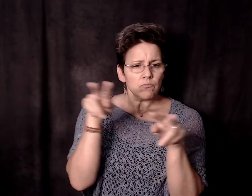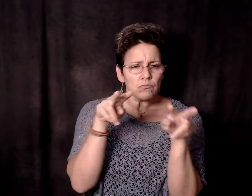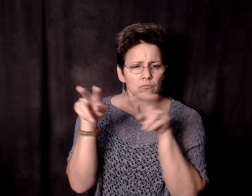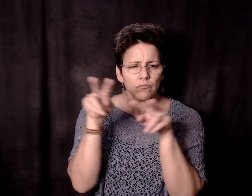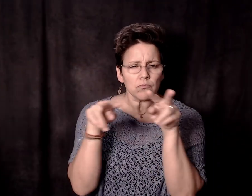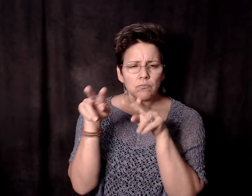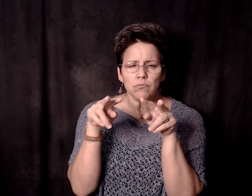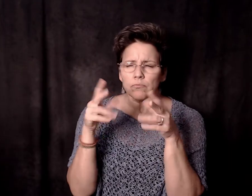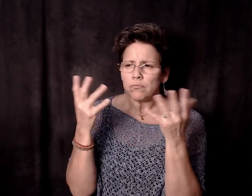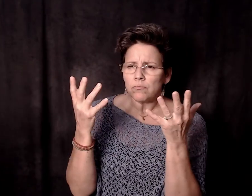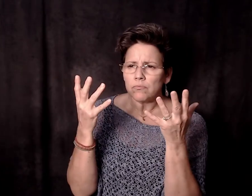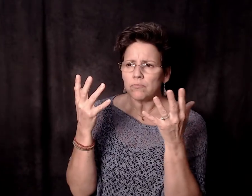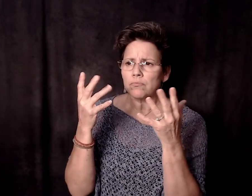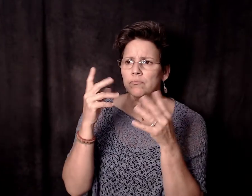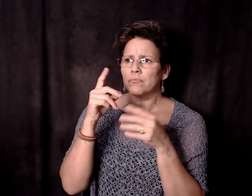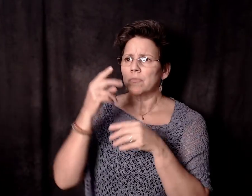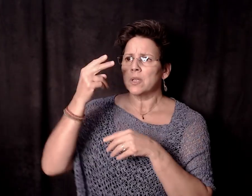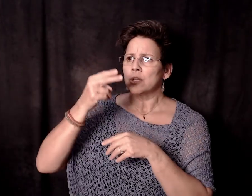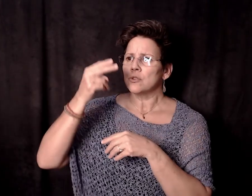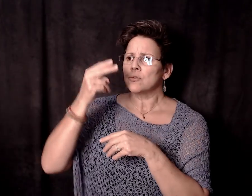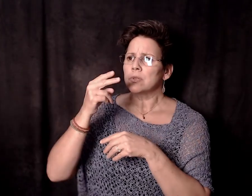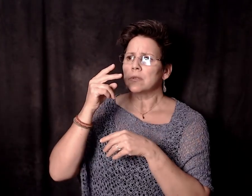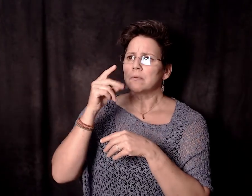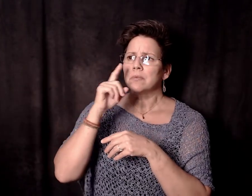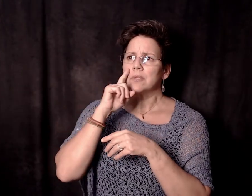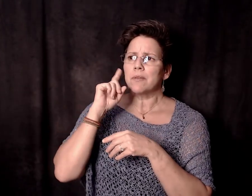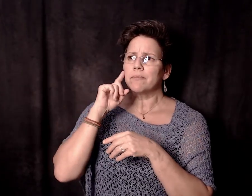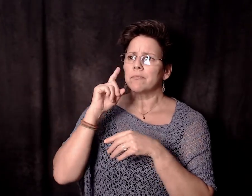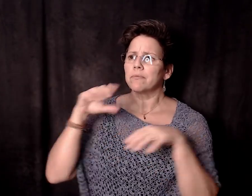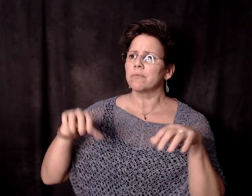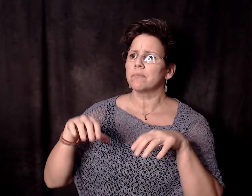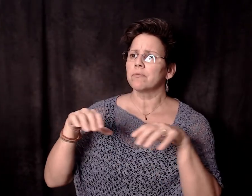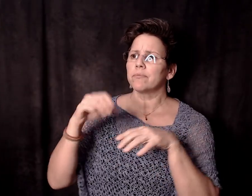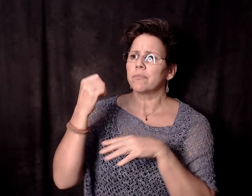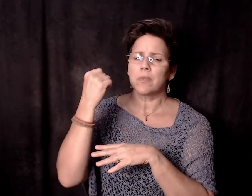You know we should talk about? Alright,